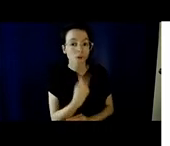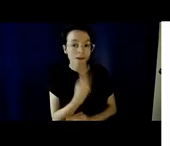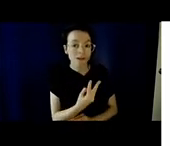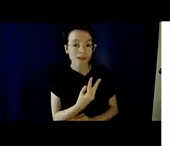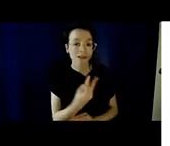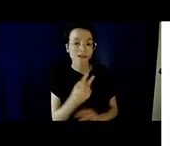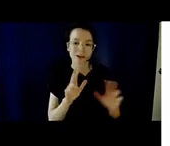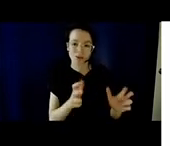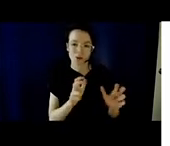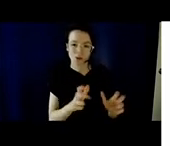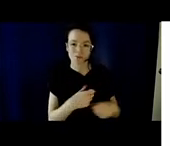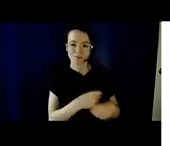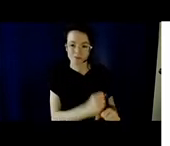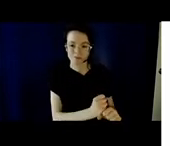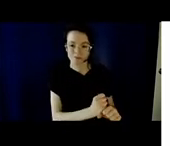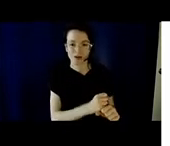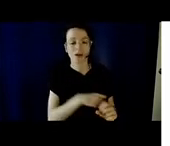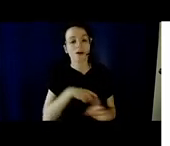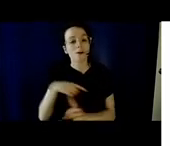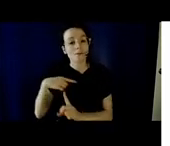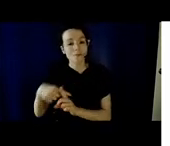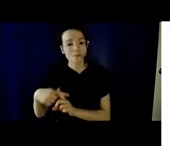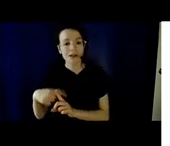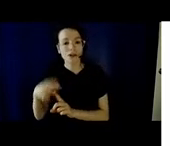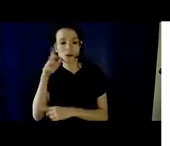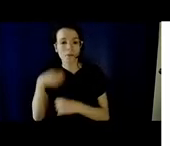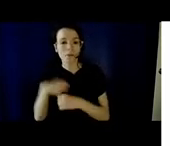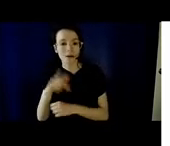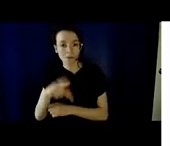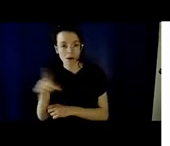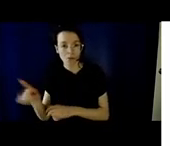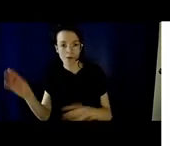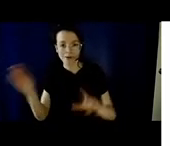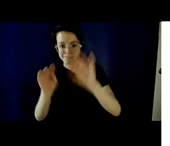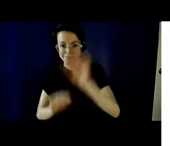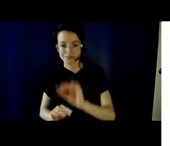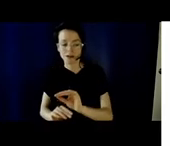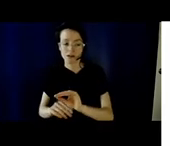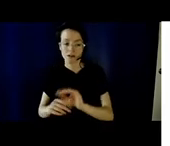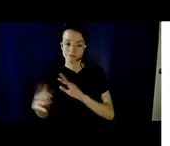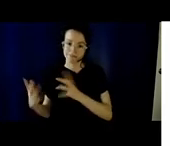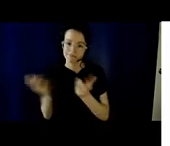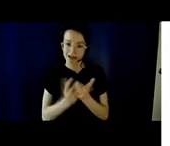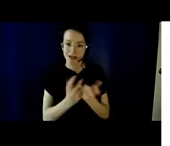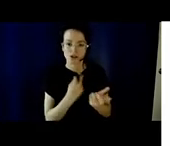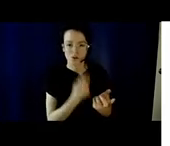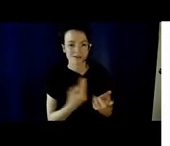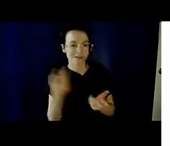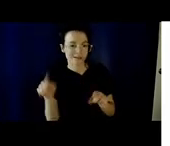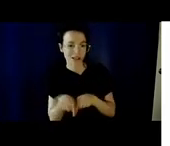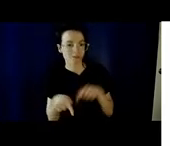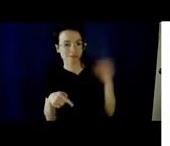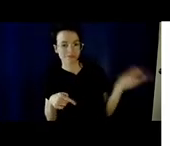animated PowerPoint slides, that coordinate perfectly with the voice, as you can see and hear right now.